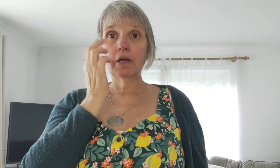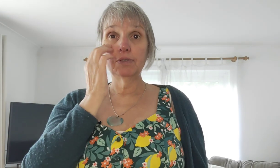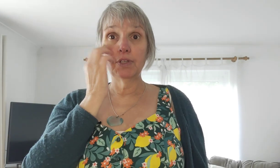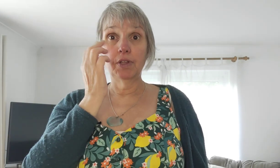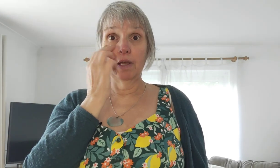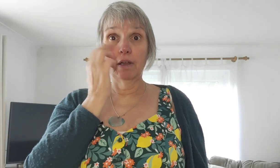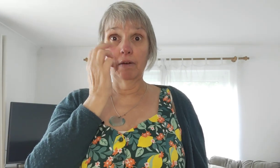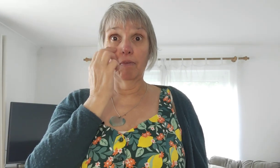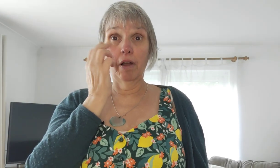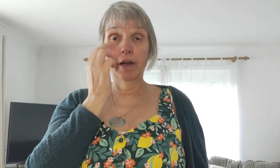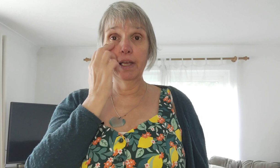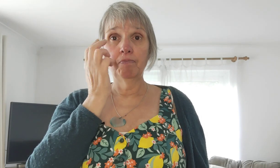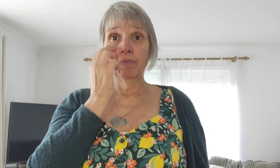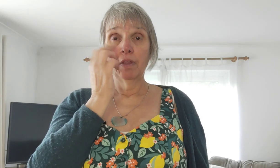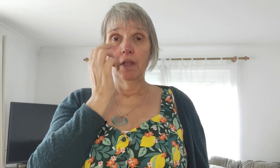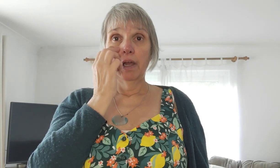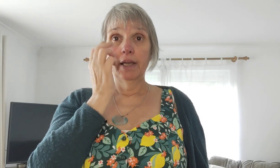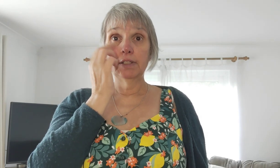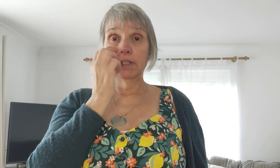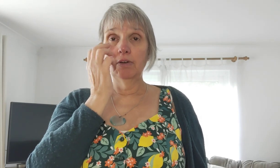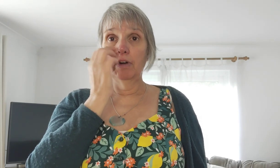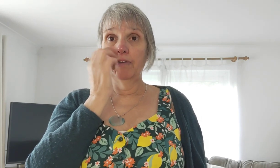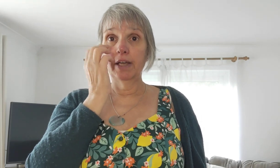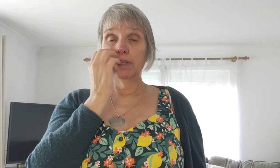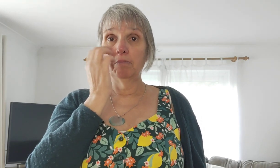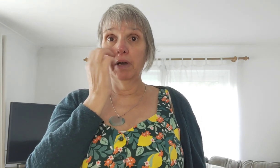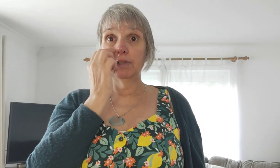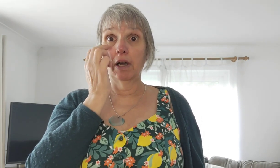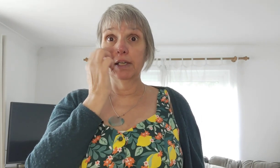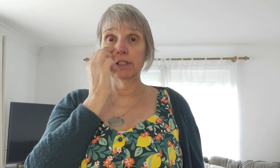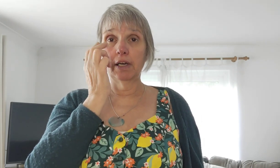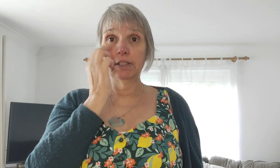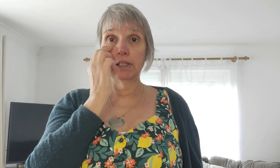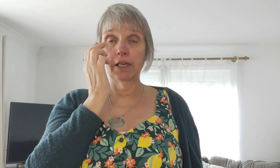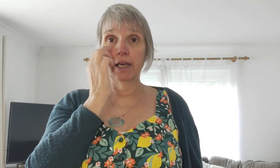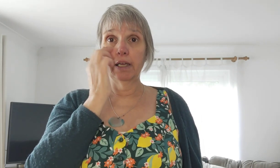under the eye it's still affecting my eyesight today